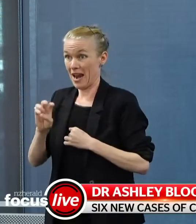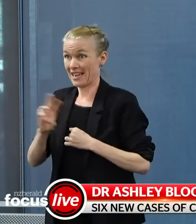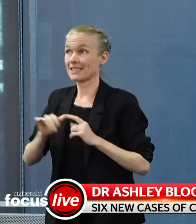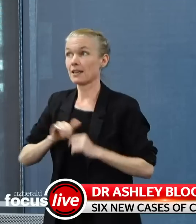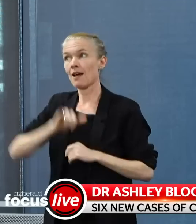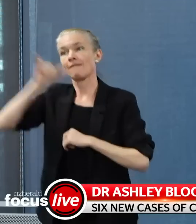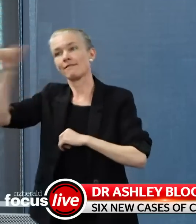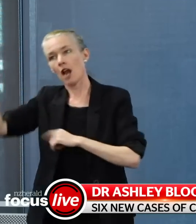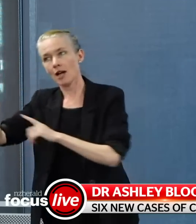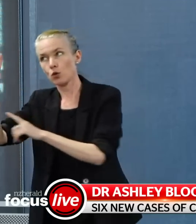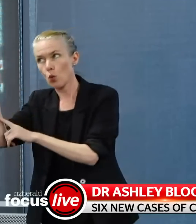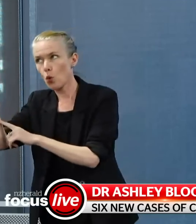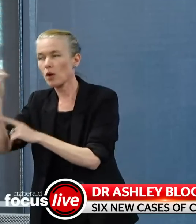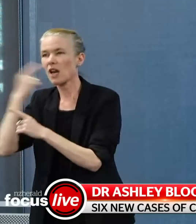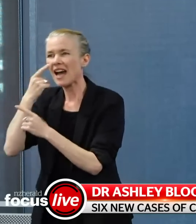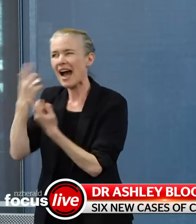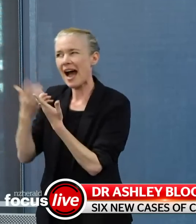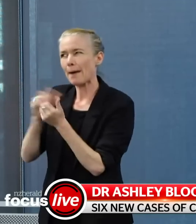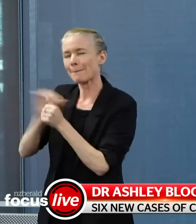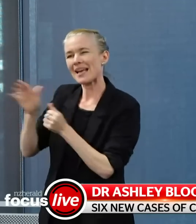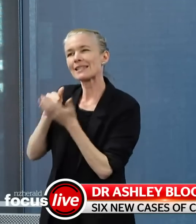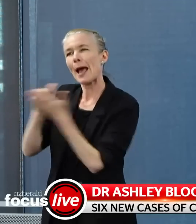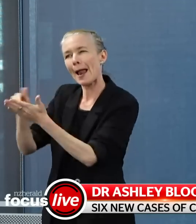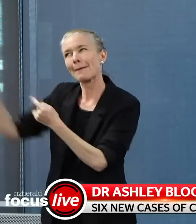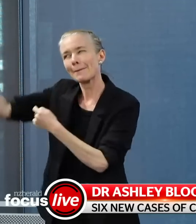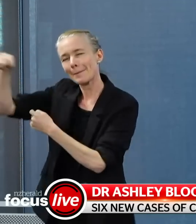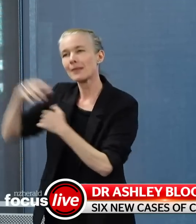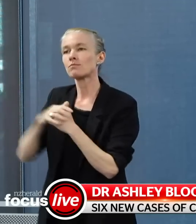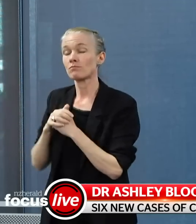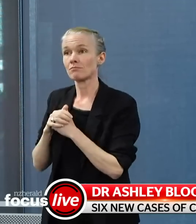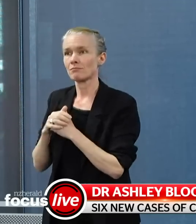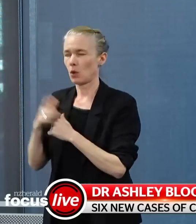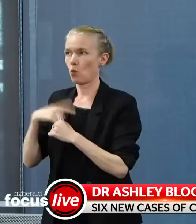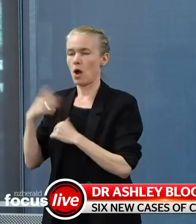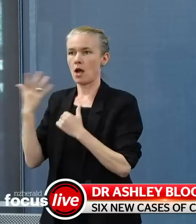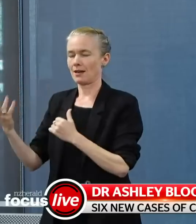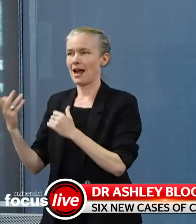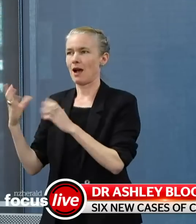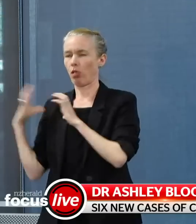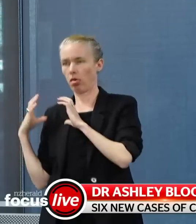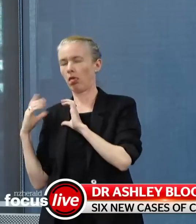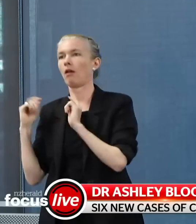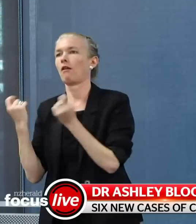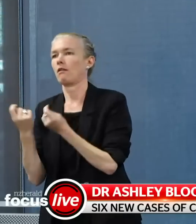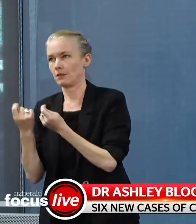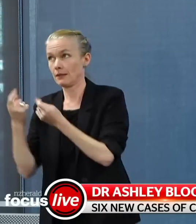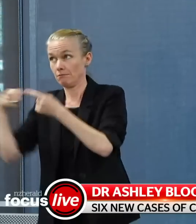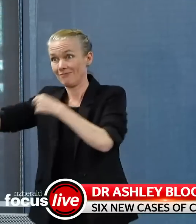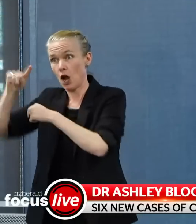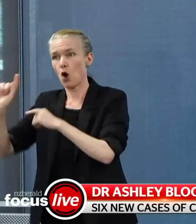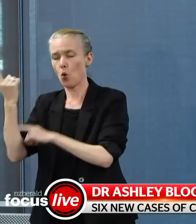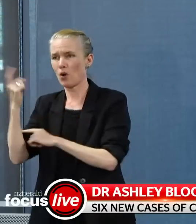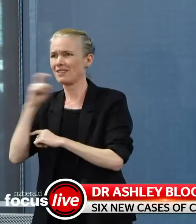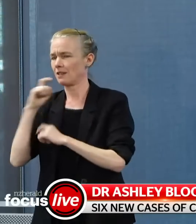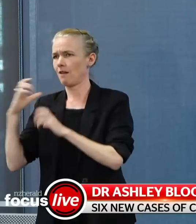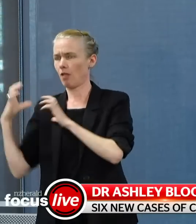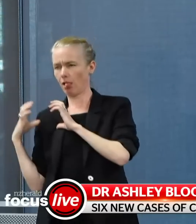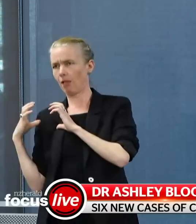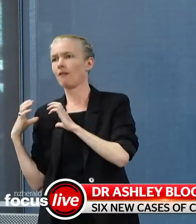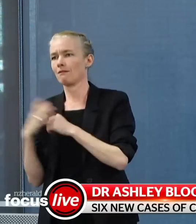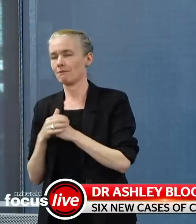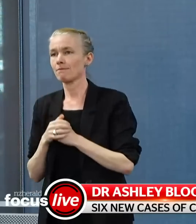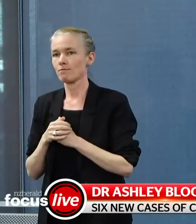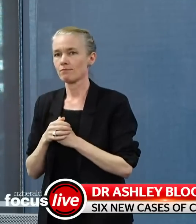we might need to provide to the Auckland regional public health unit, because as you can imagine, the team up there is getting quite tired. And can you tell me where that funeral was?